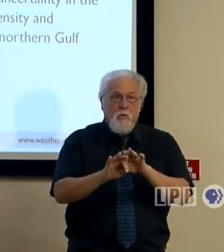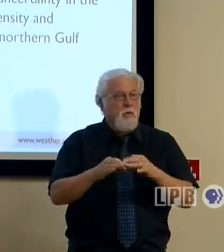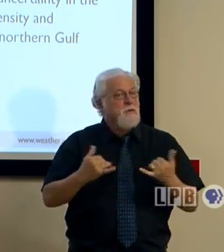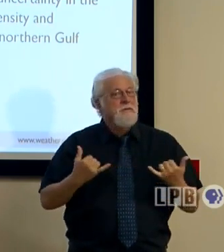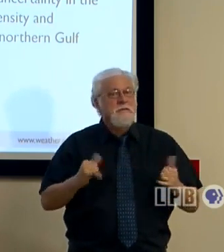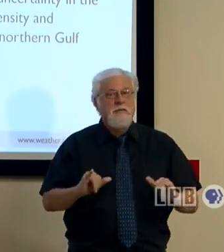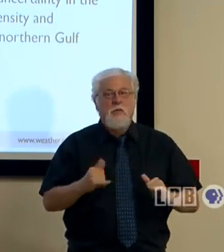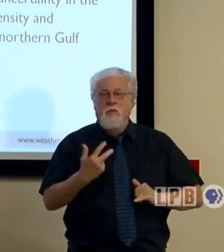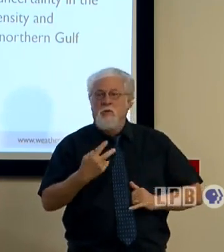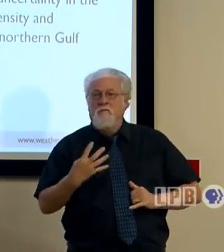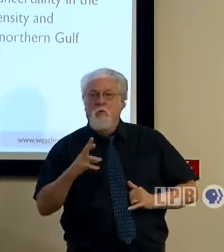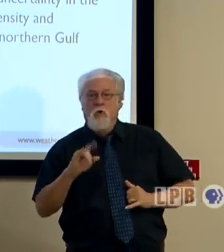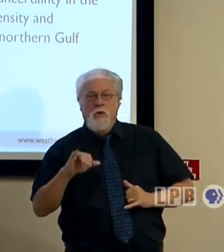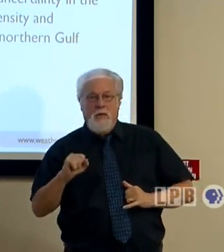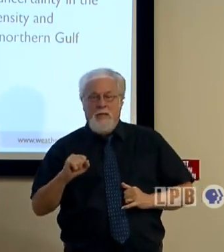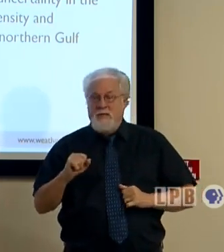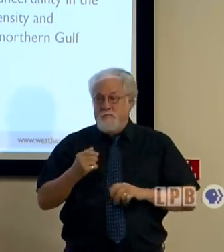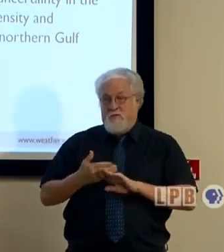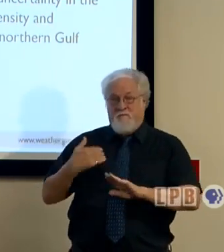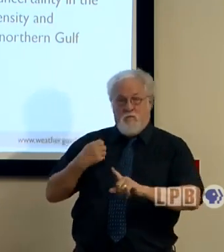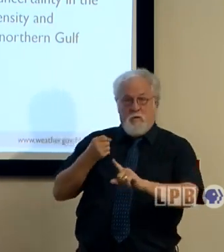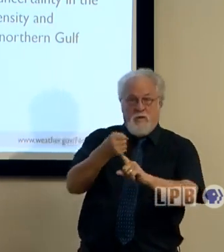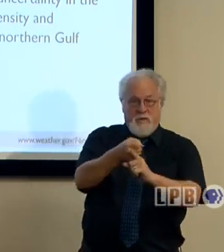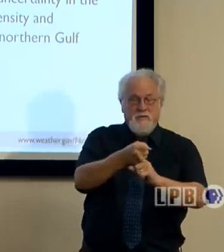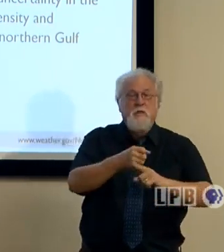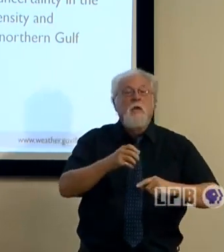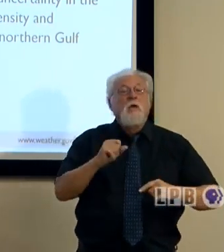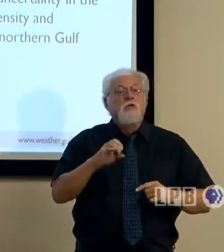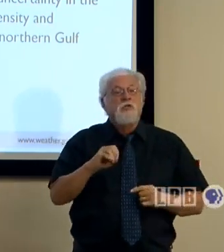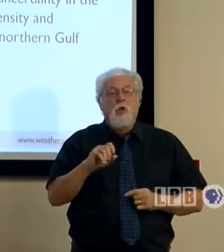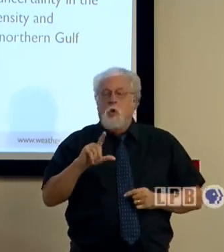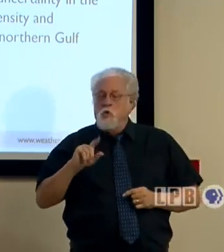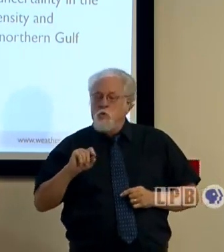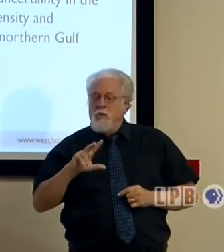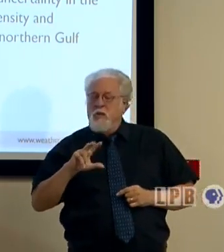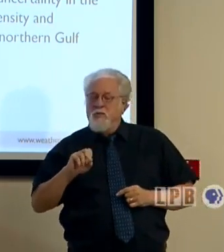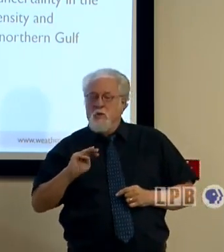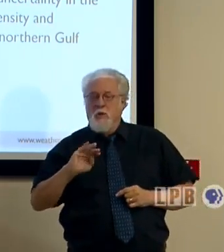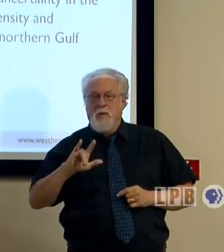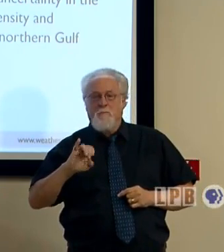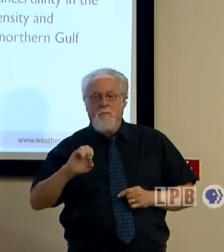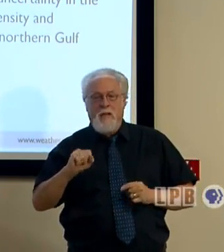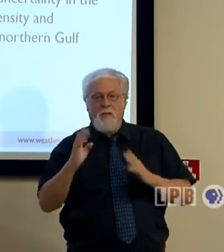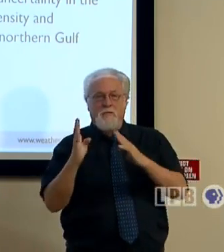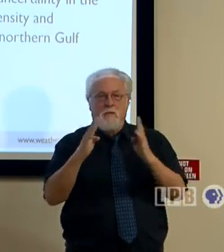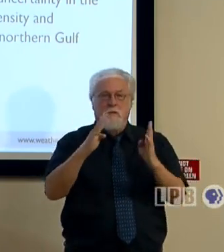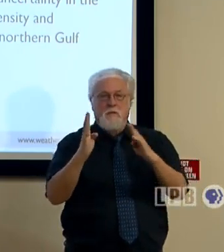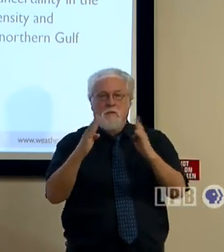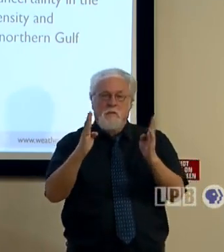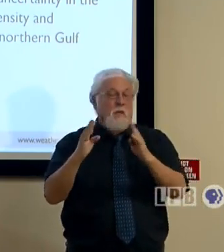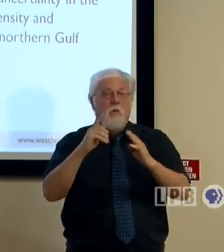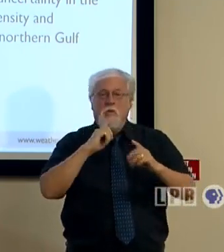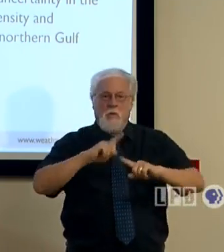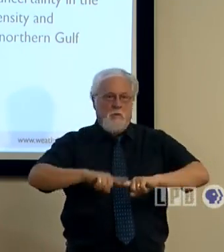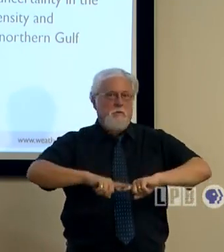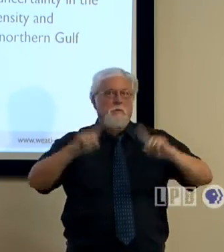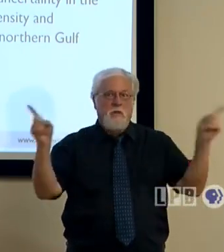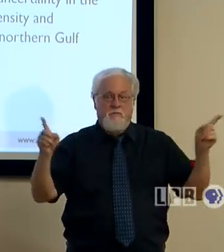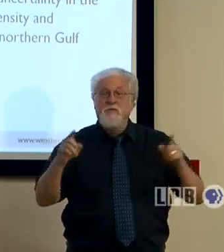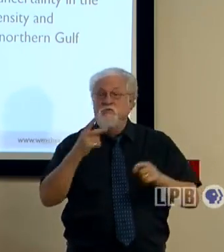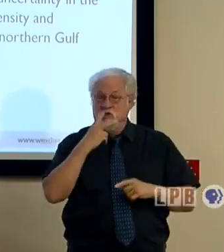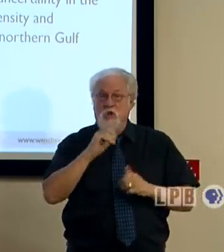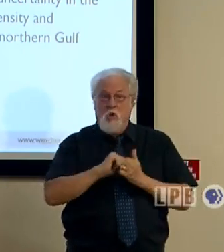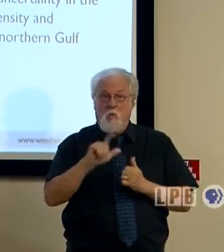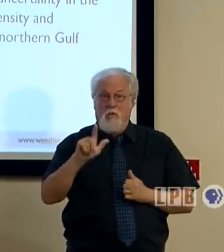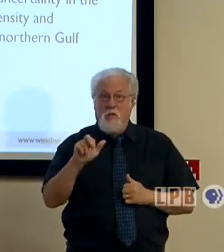three to four days out here. And so 20, 30 miles, 50 miles difference can make all the difference like we saw with Laura,